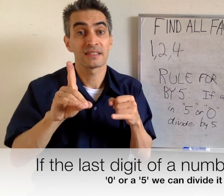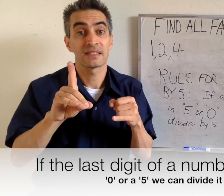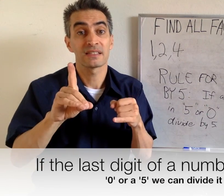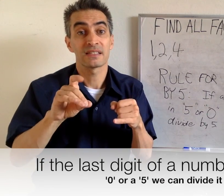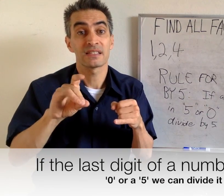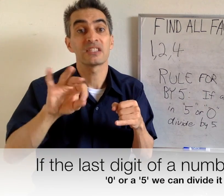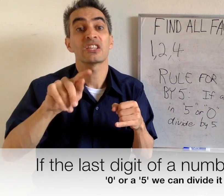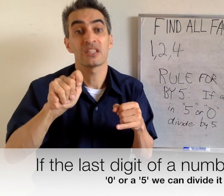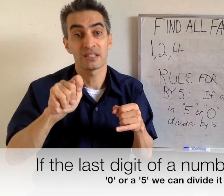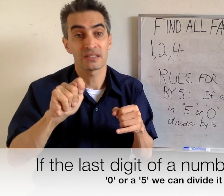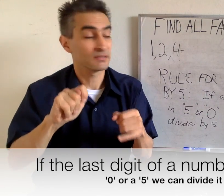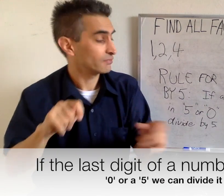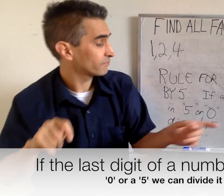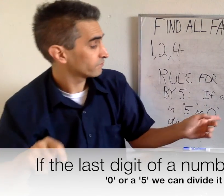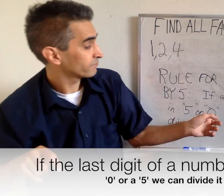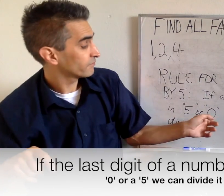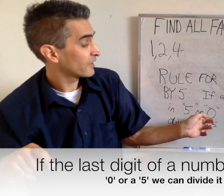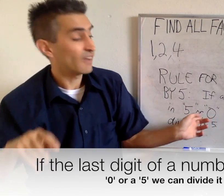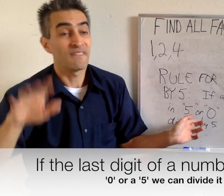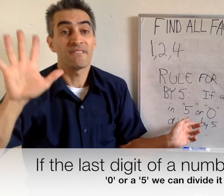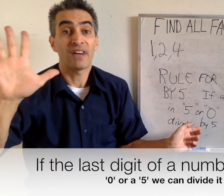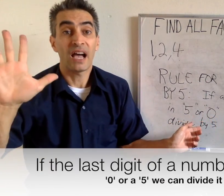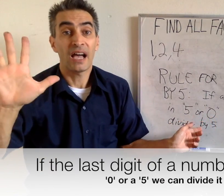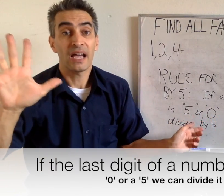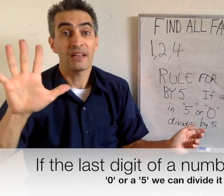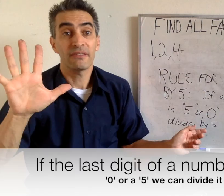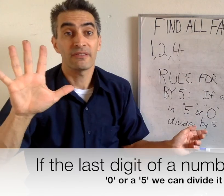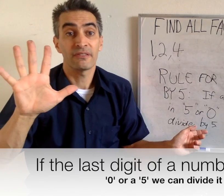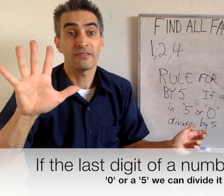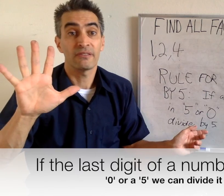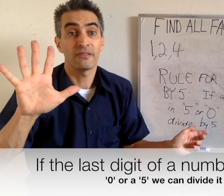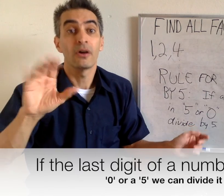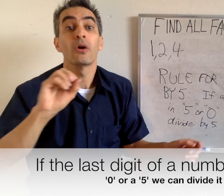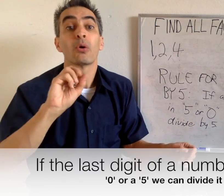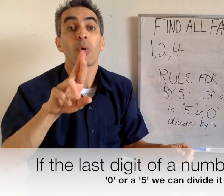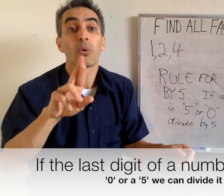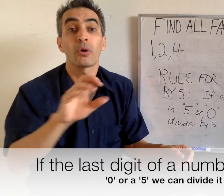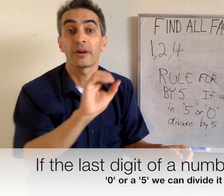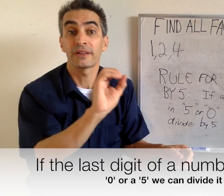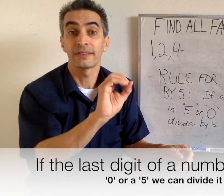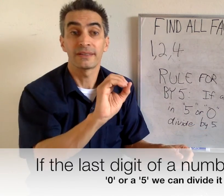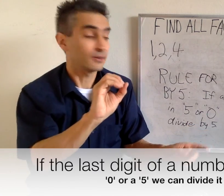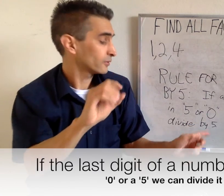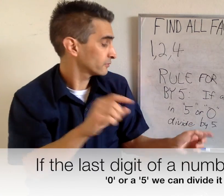Suppose the last digit of a number is 5 or 0.